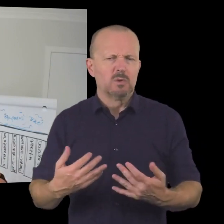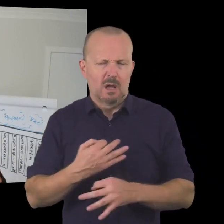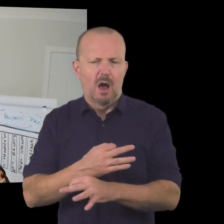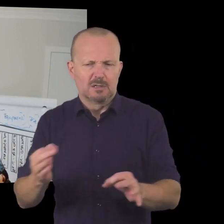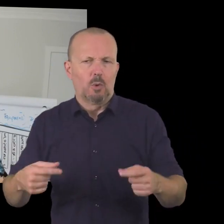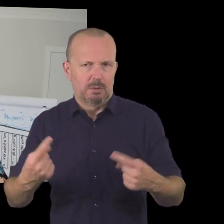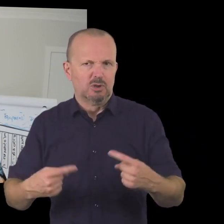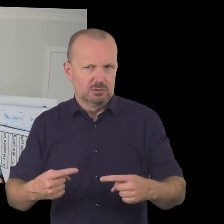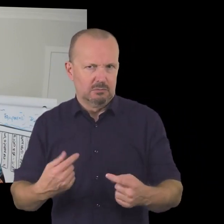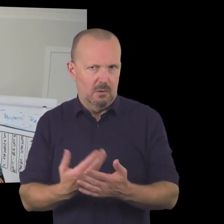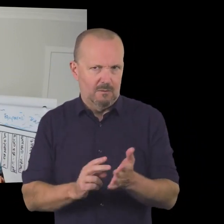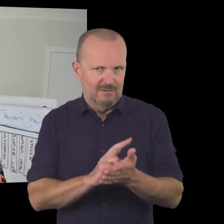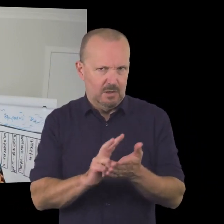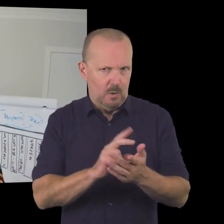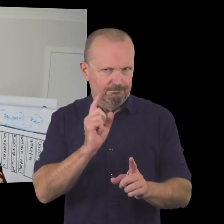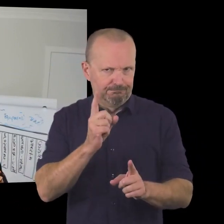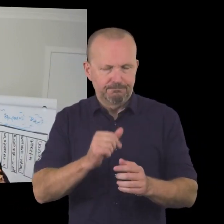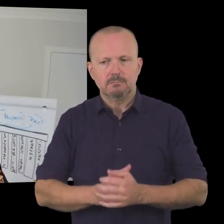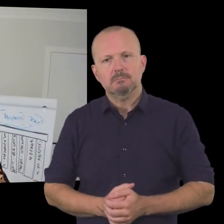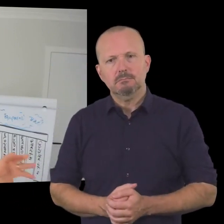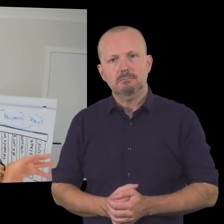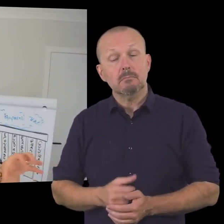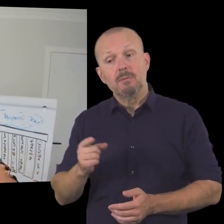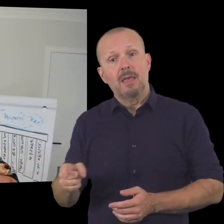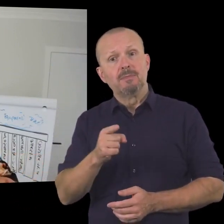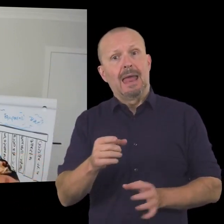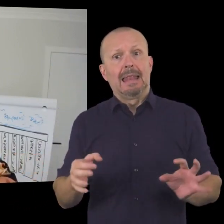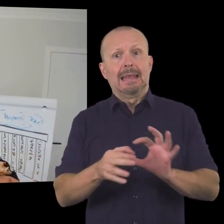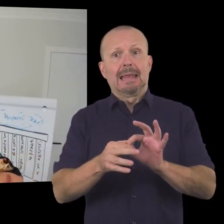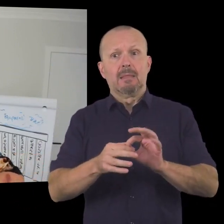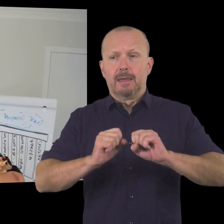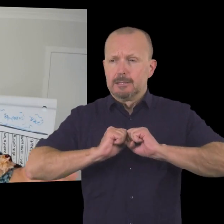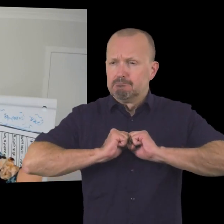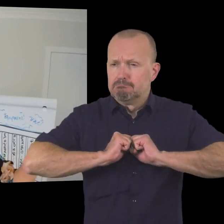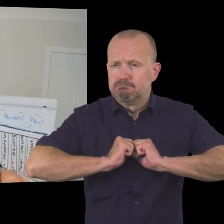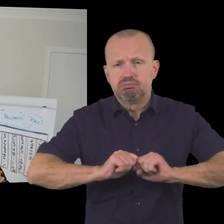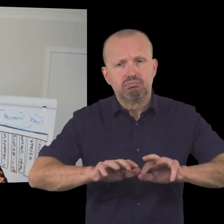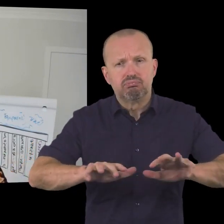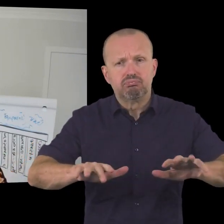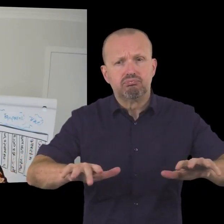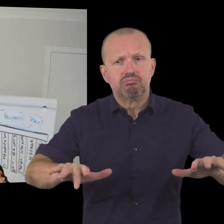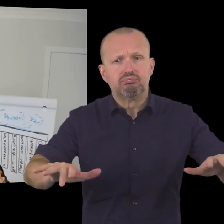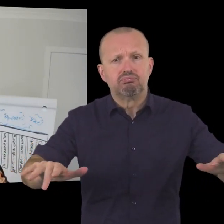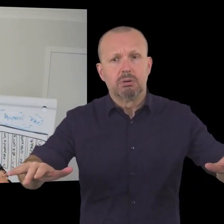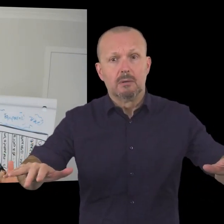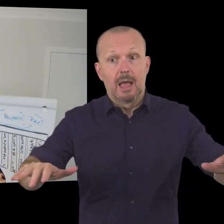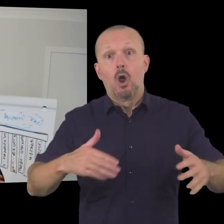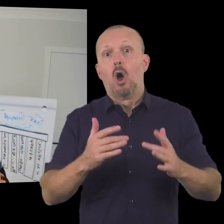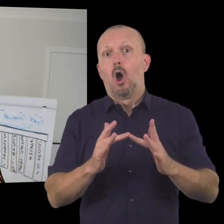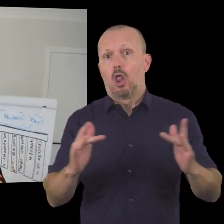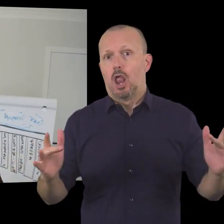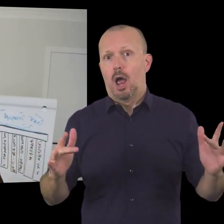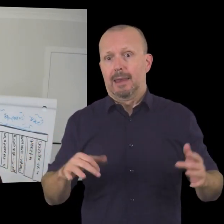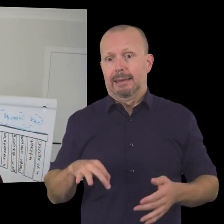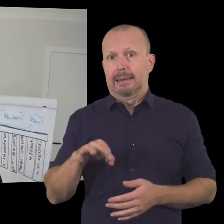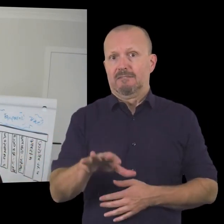in a way where everyone has given their permission uh and they can then send the link to raise through that platform out as far and wide as they possibly can and it takes giving